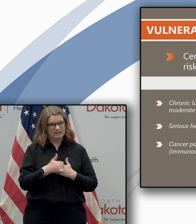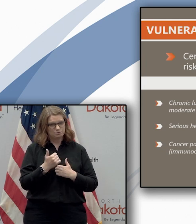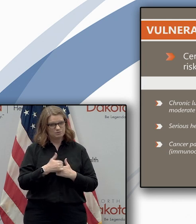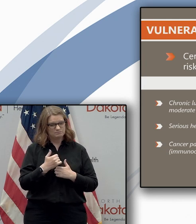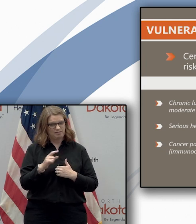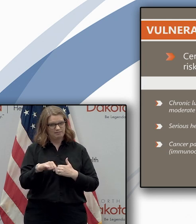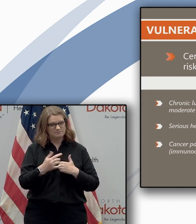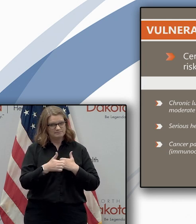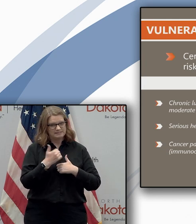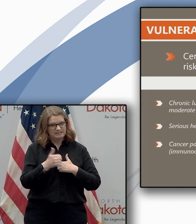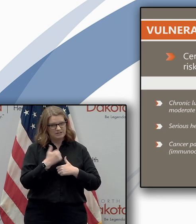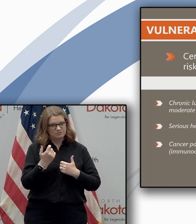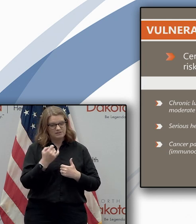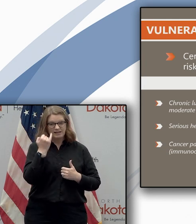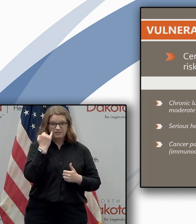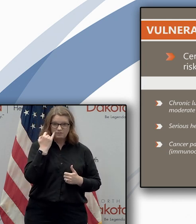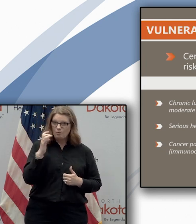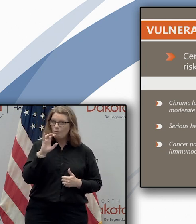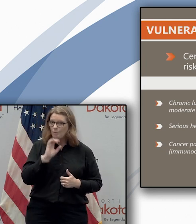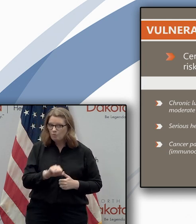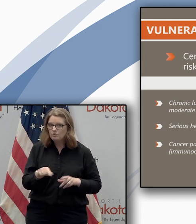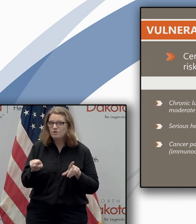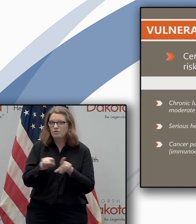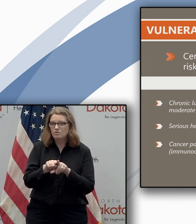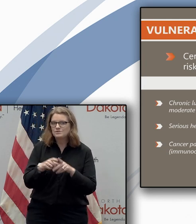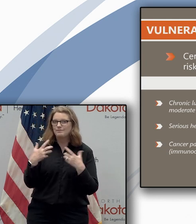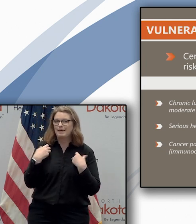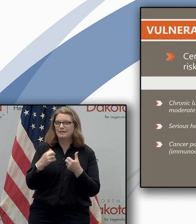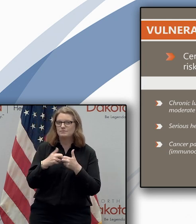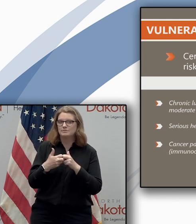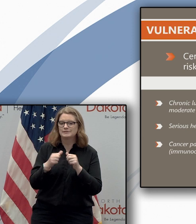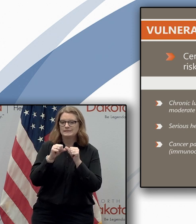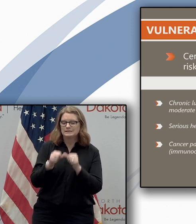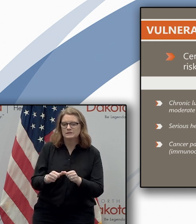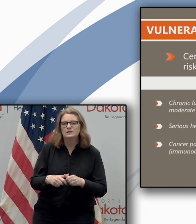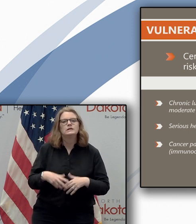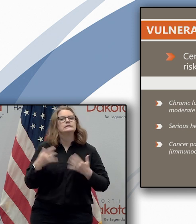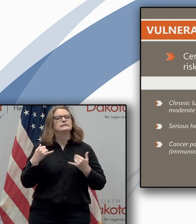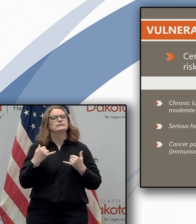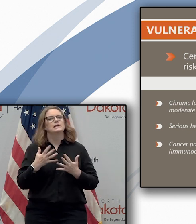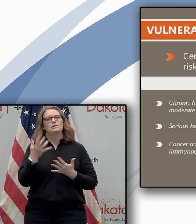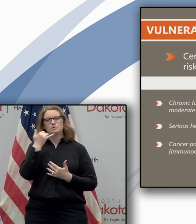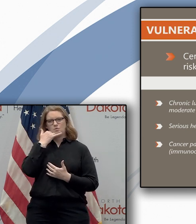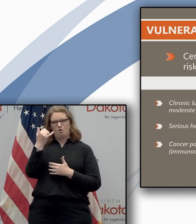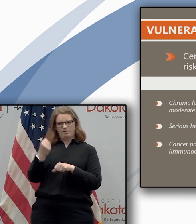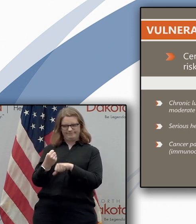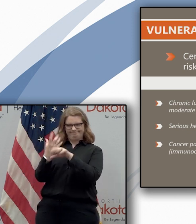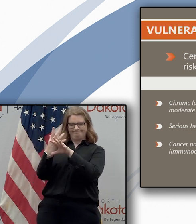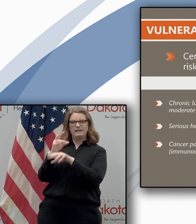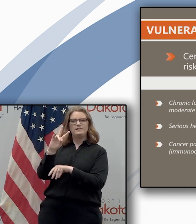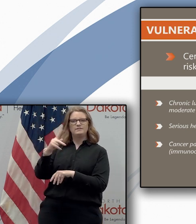with with age or underlying health conditions. Today when we were on the call with the Vice President Pence